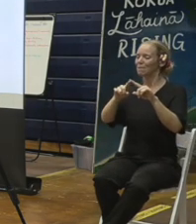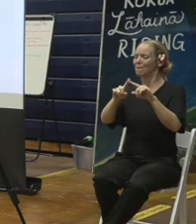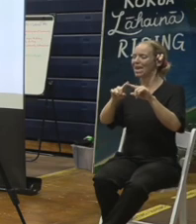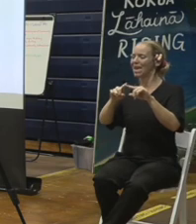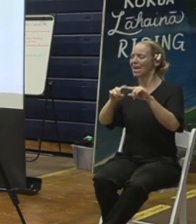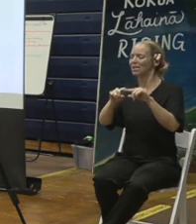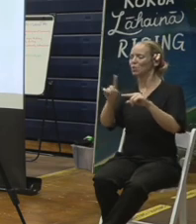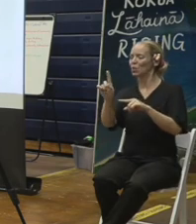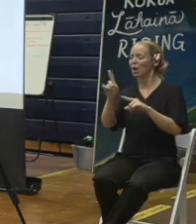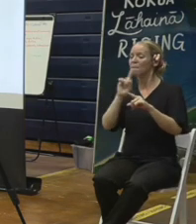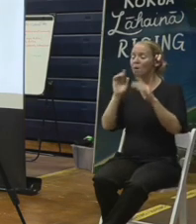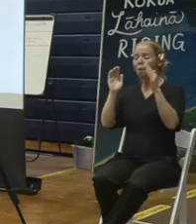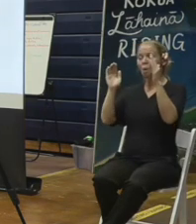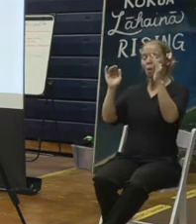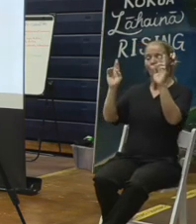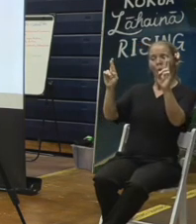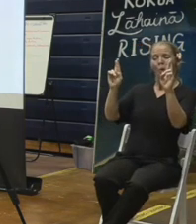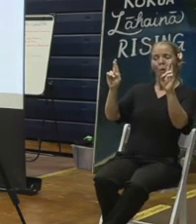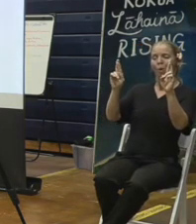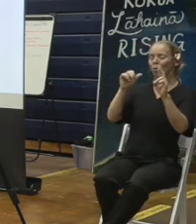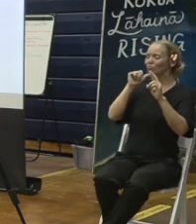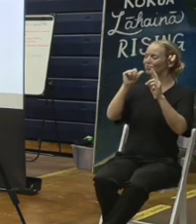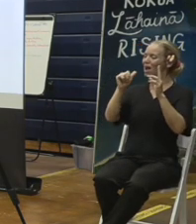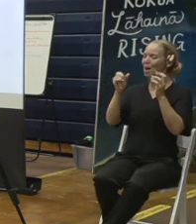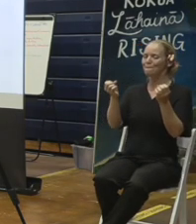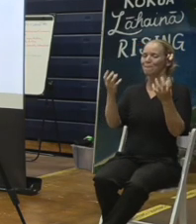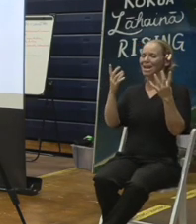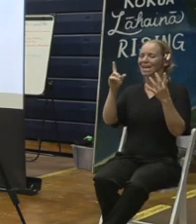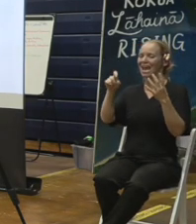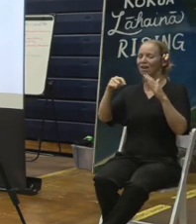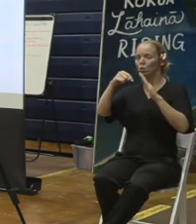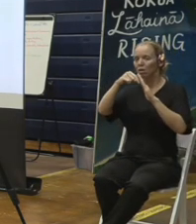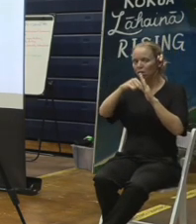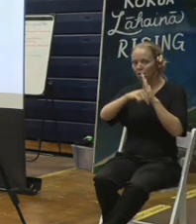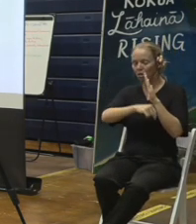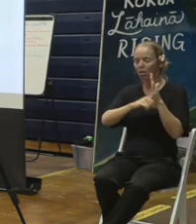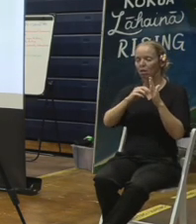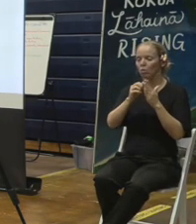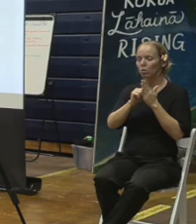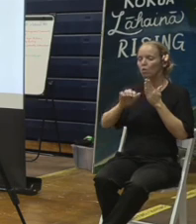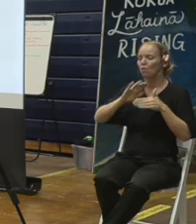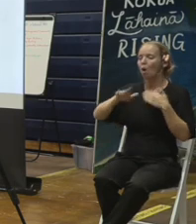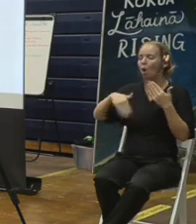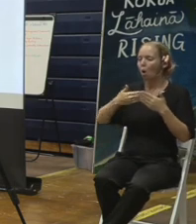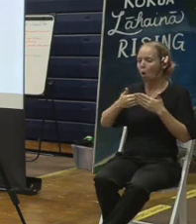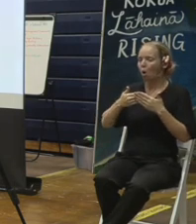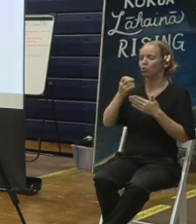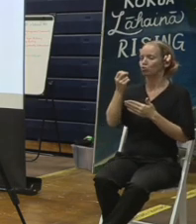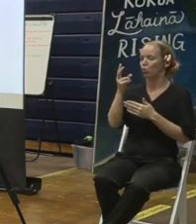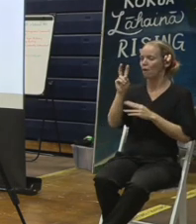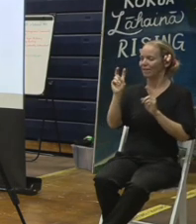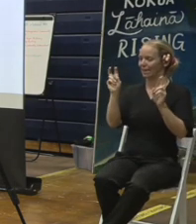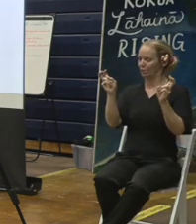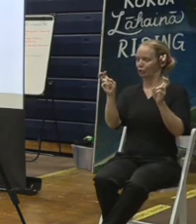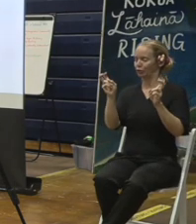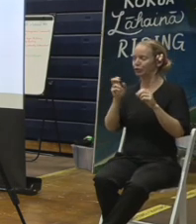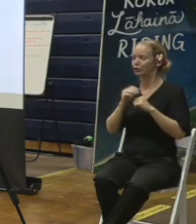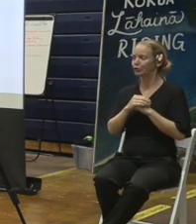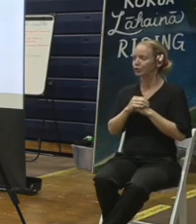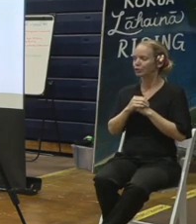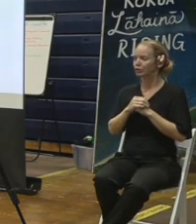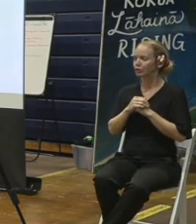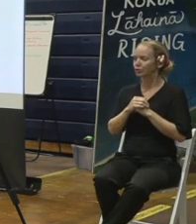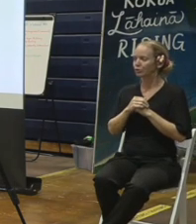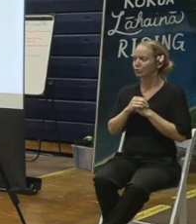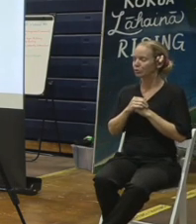a high percentage of those properties that will require what we would call a re-scrape. So once that is